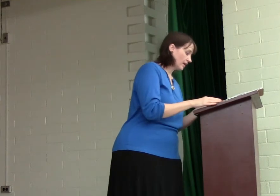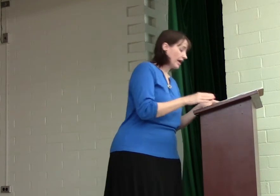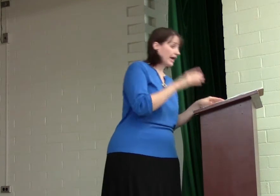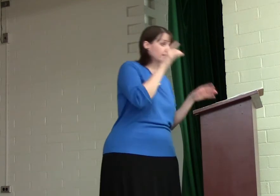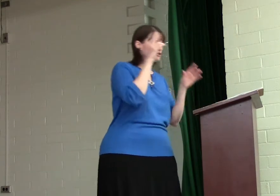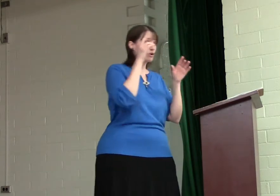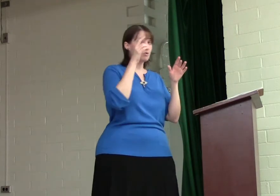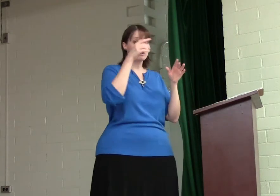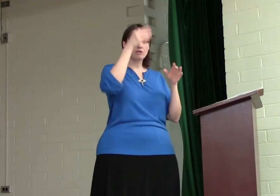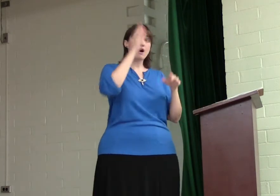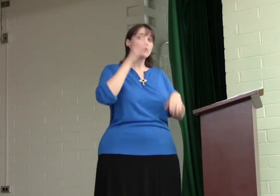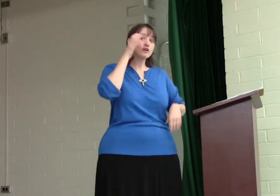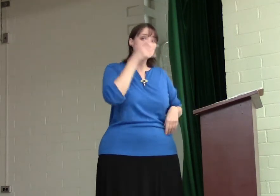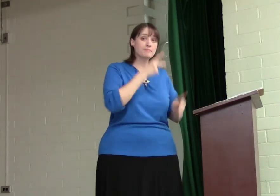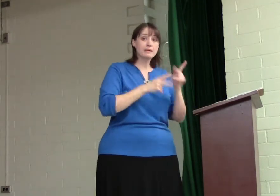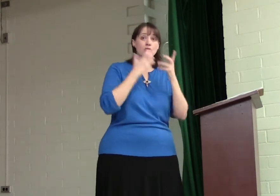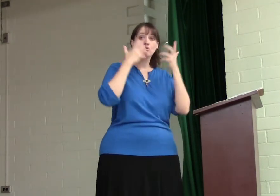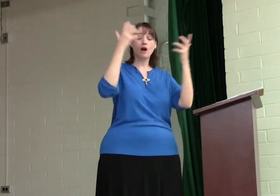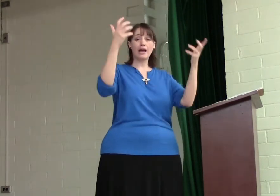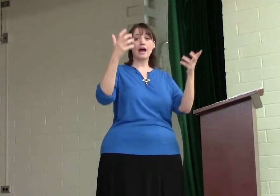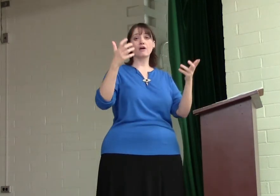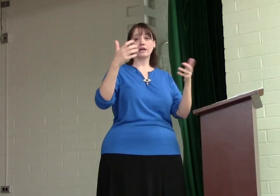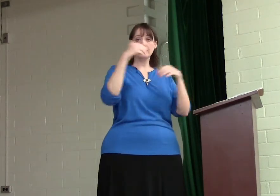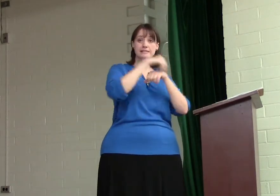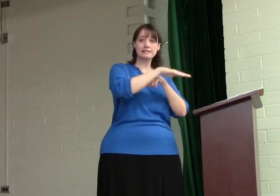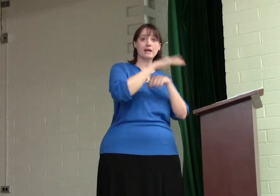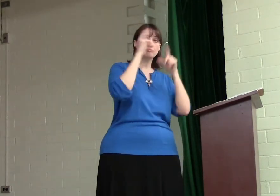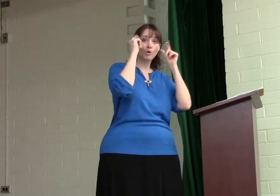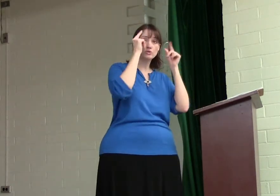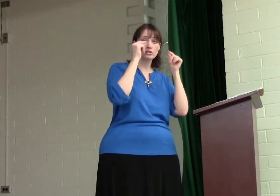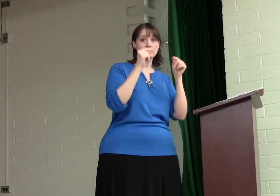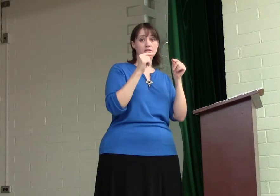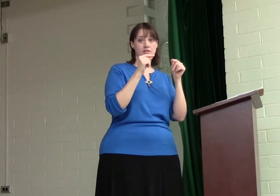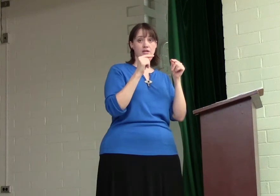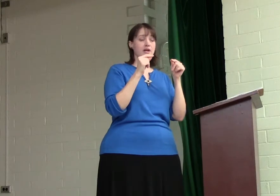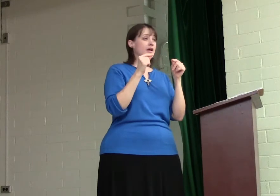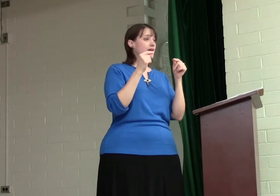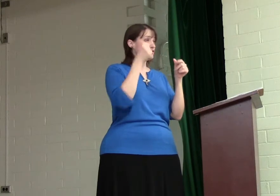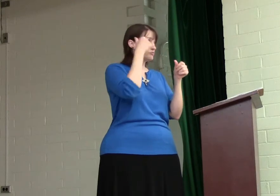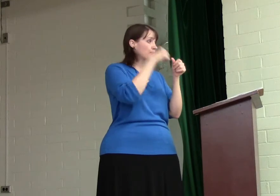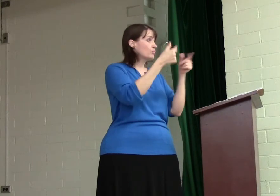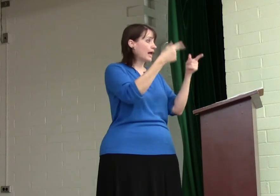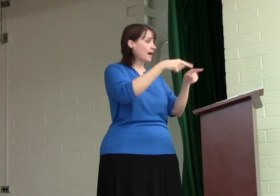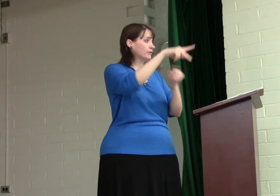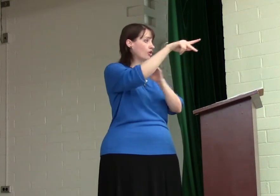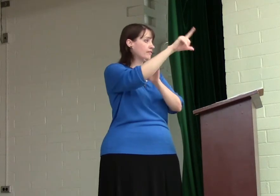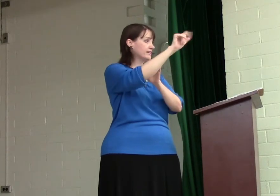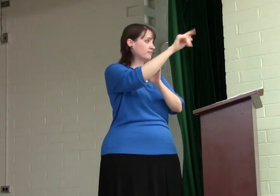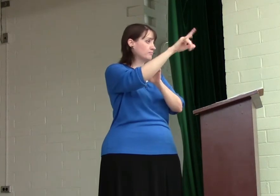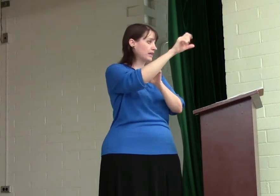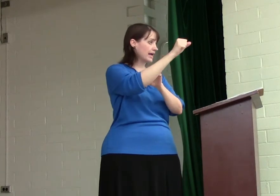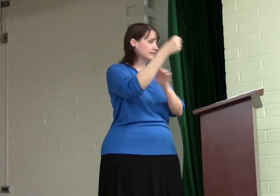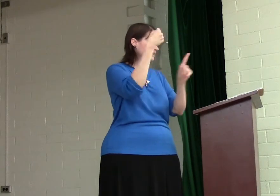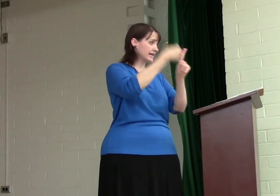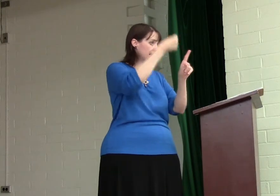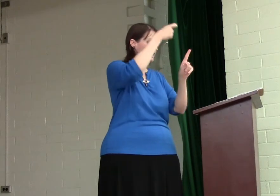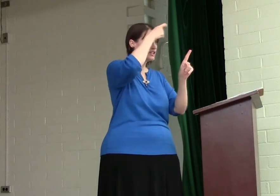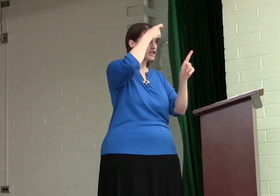And so, God heard the people cry out, and he sent Moses. And do you remember what happened to all the different plagues that hit Egypt?